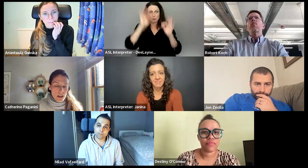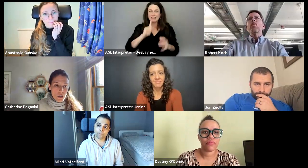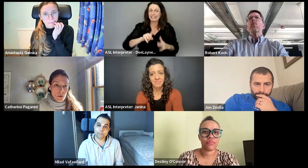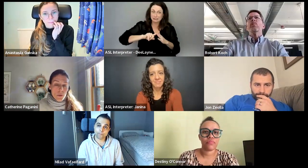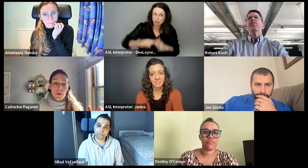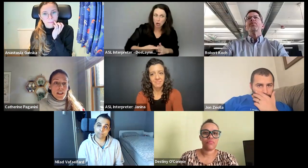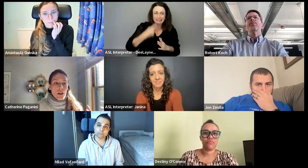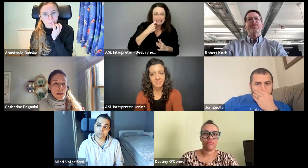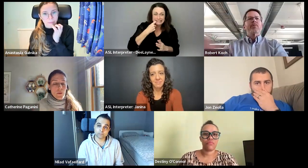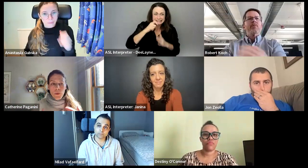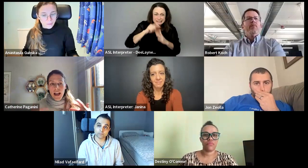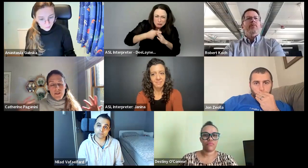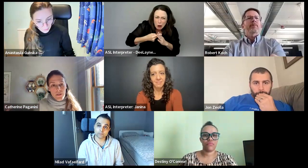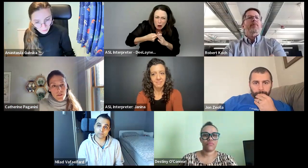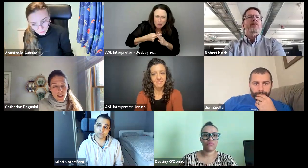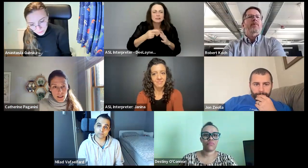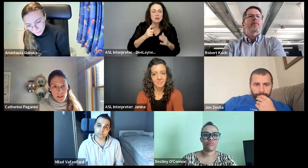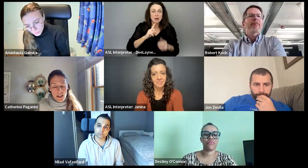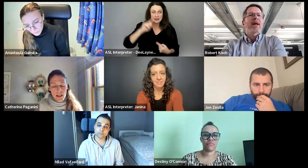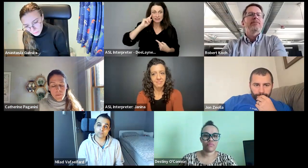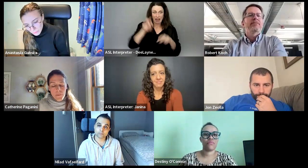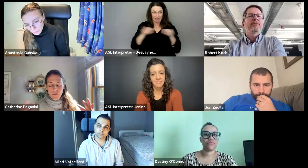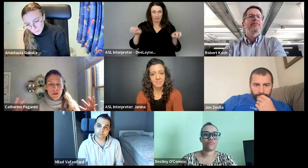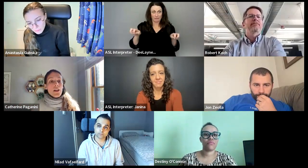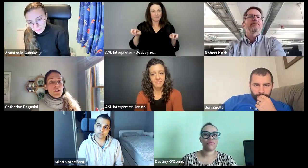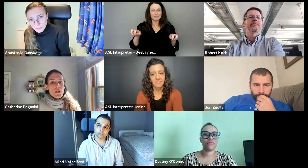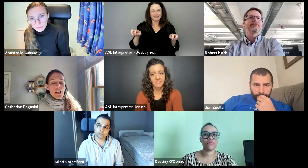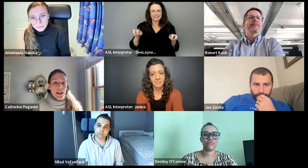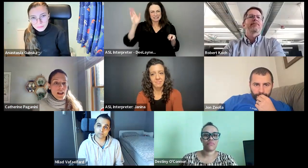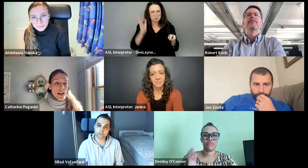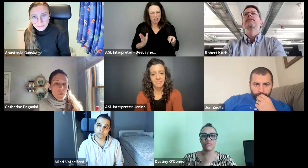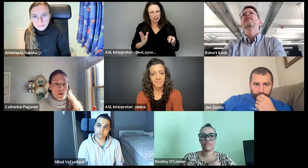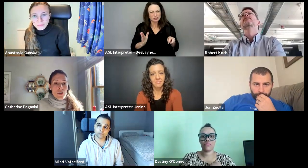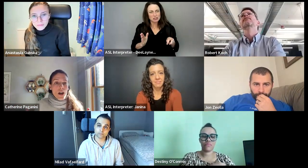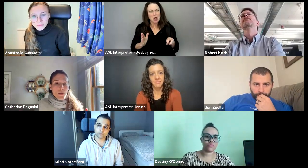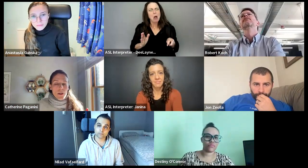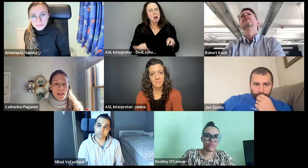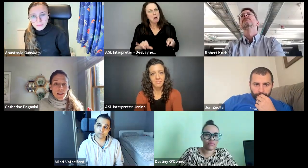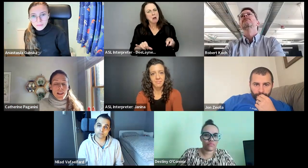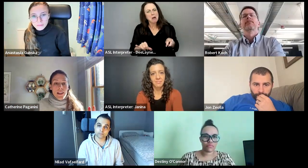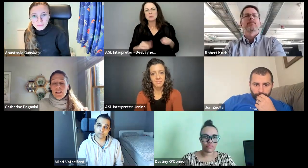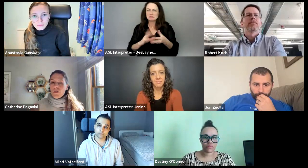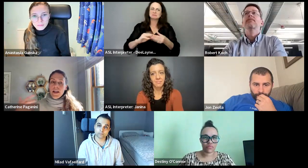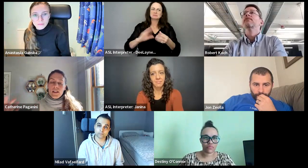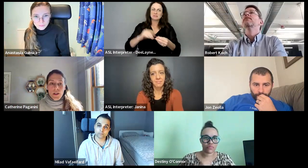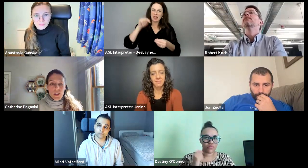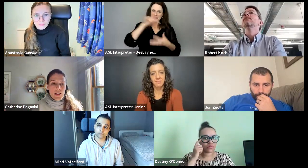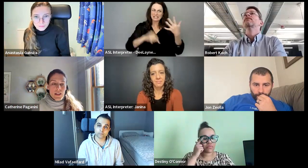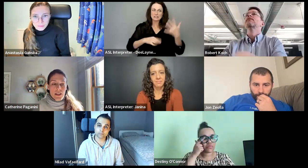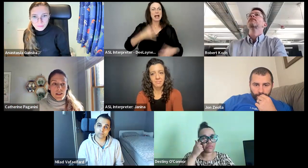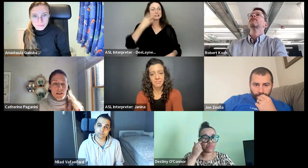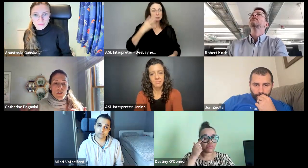panel discussion where we really talk, like where we have deaf attend, um, deaf speakers, and we just talk about like, these are my